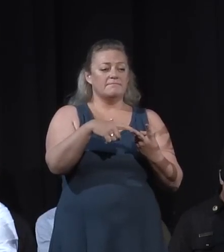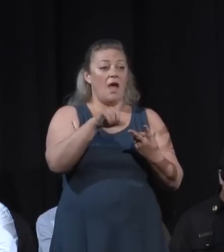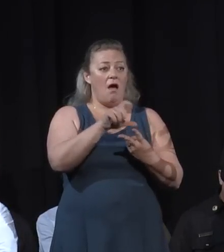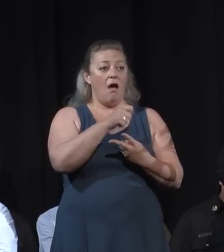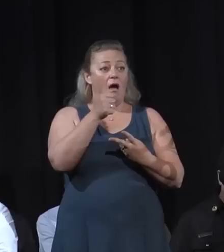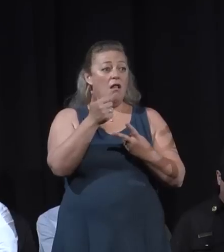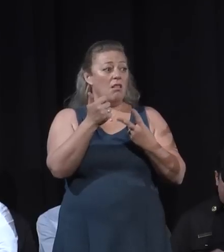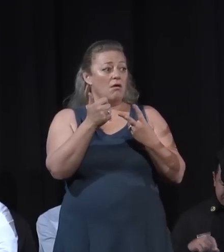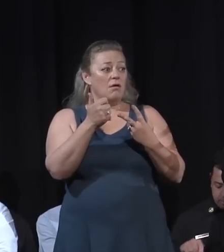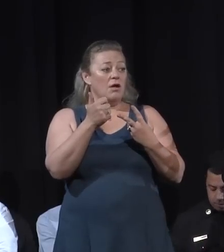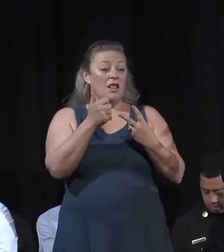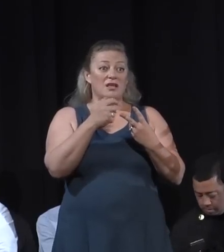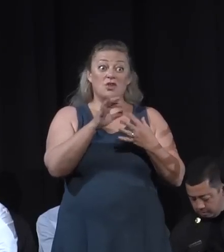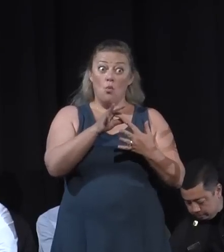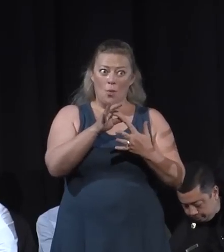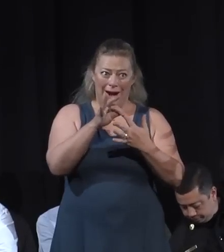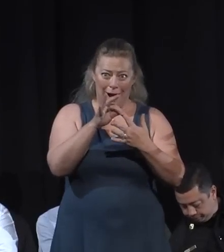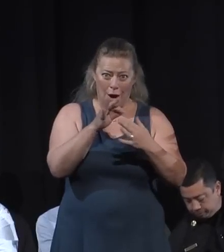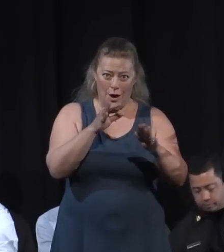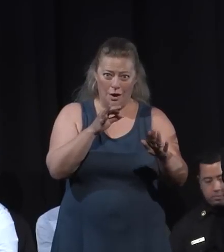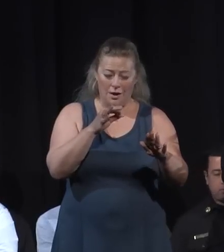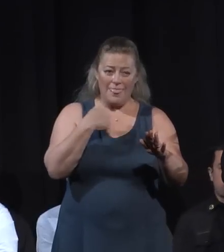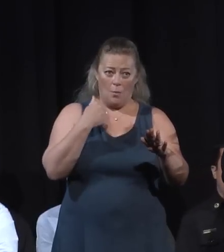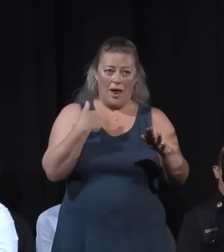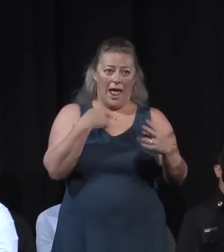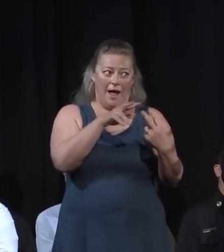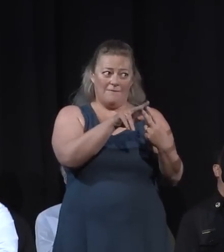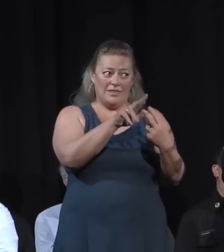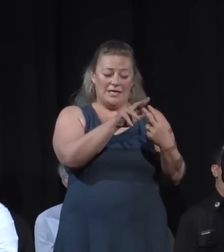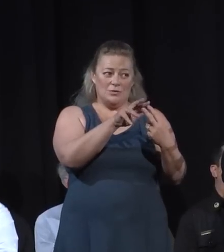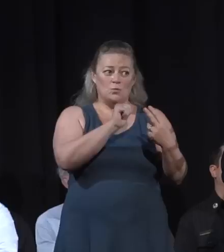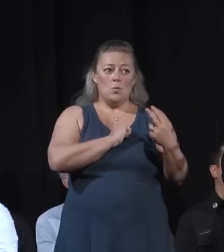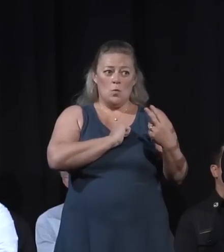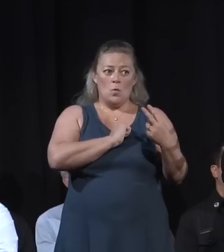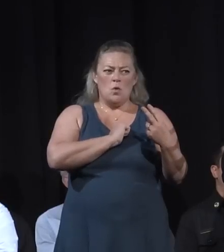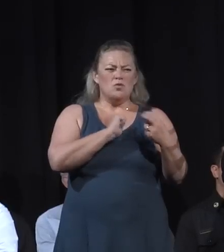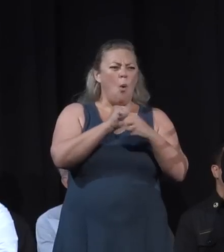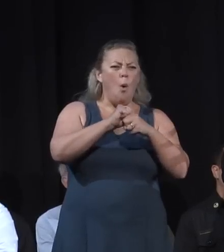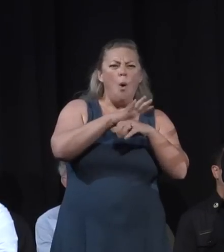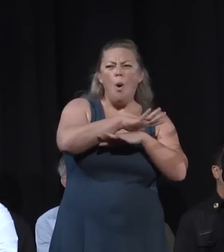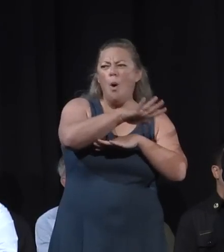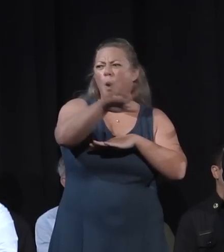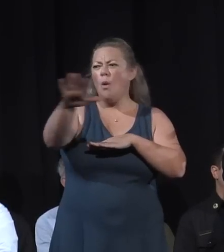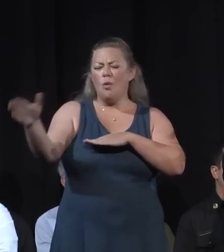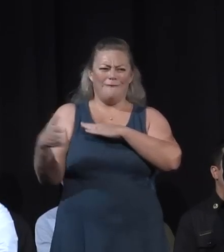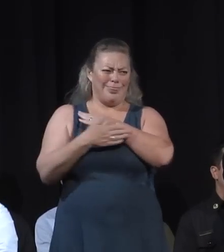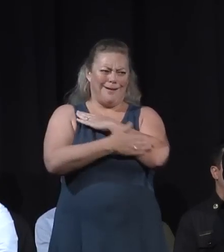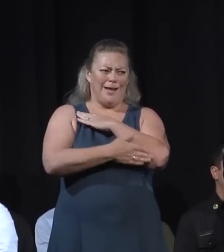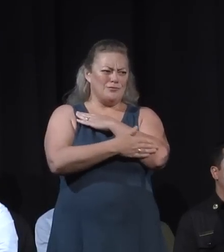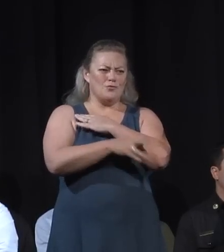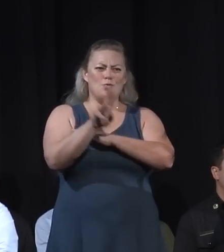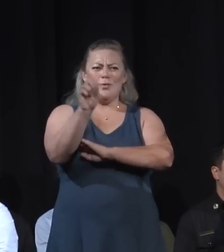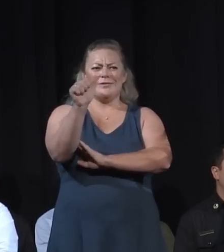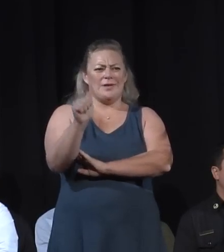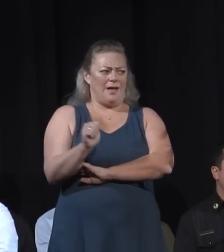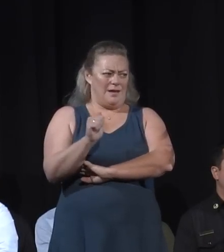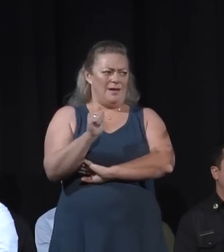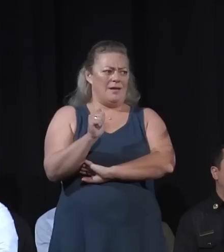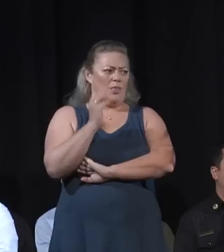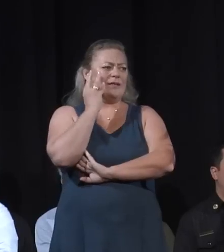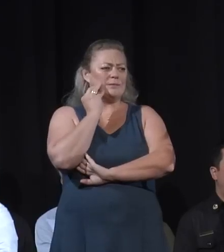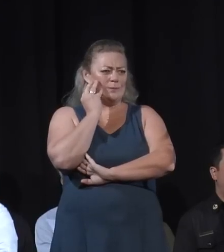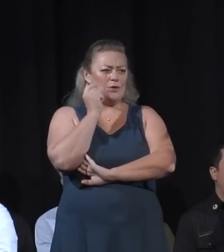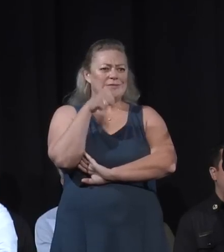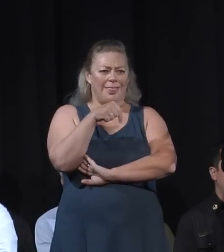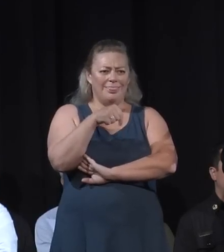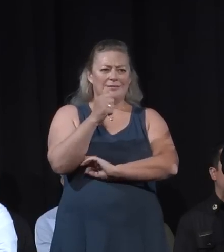is a rare honor. So you've got some expertise from all over the country dealing with this incident. I'd like to take a minute to give you a